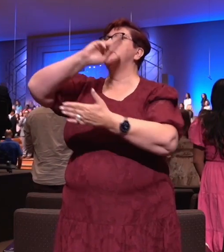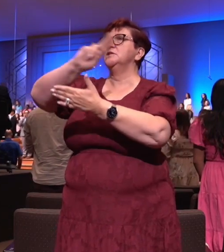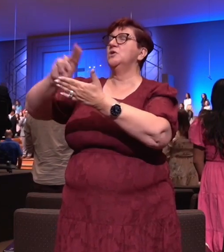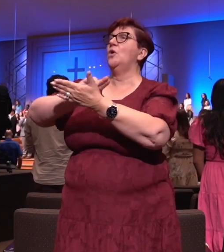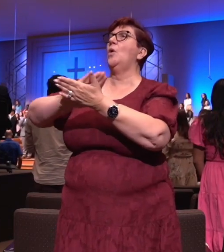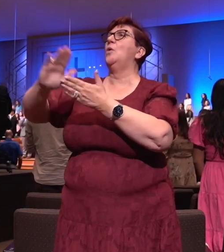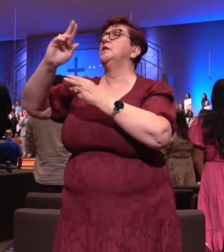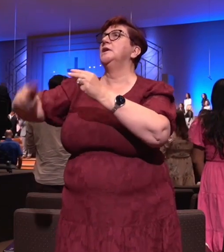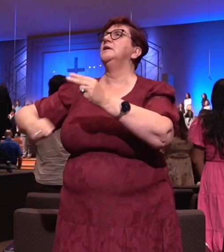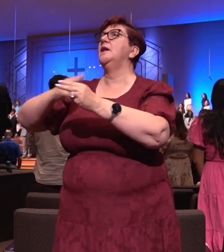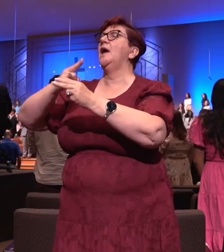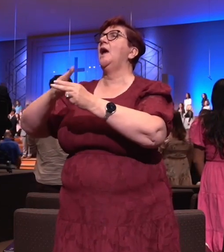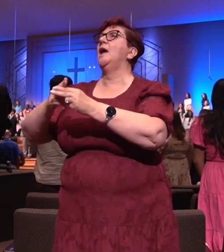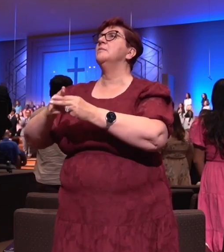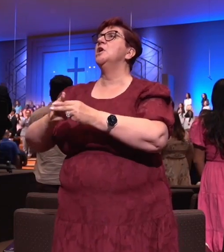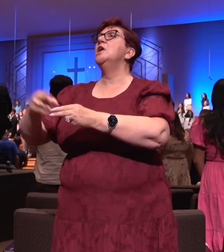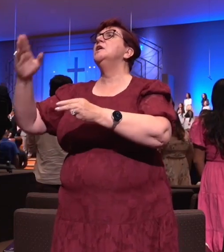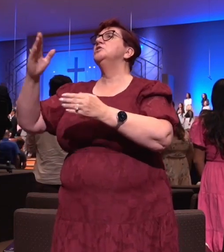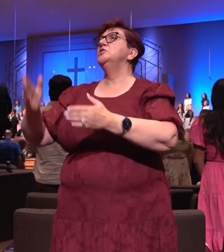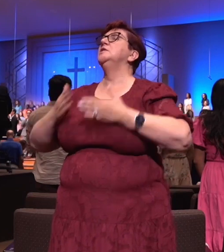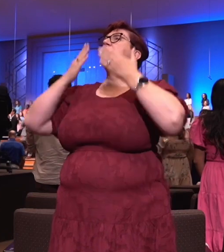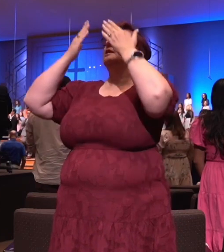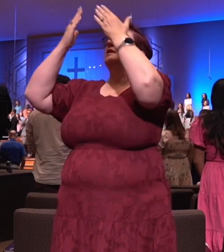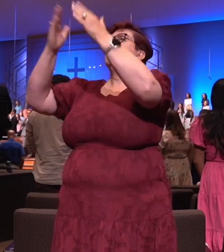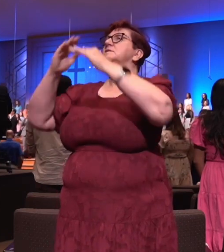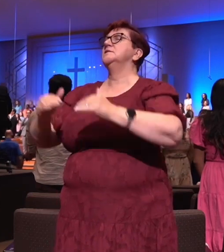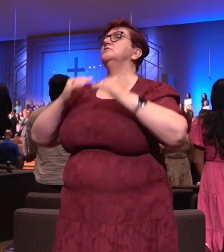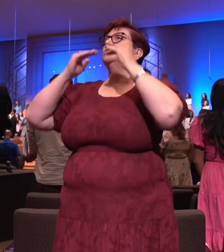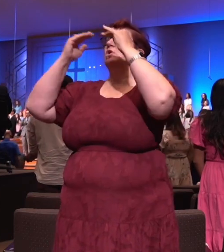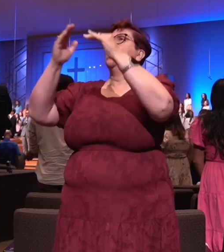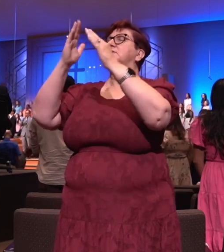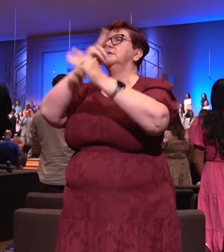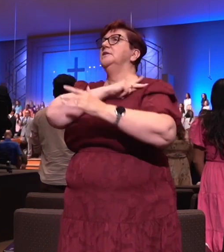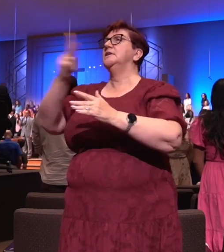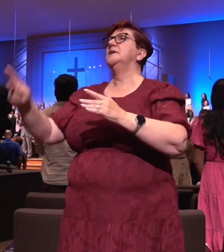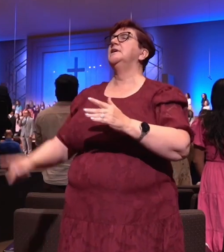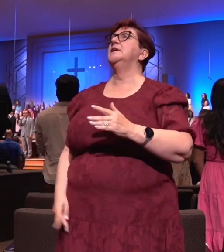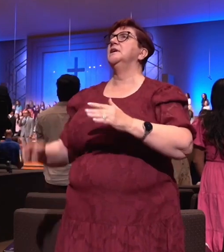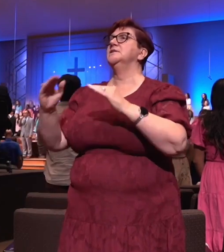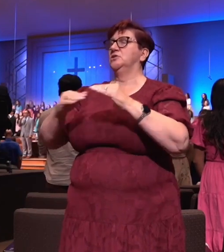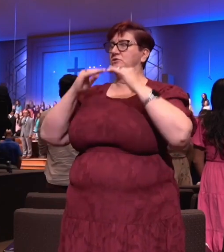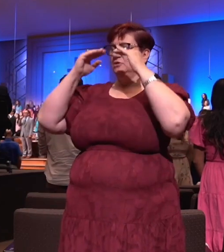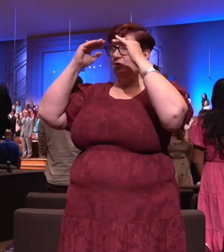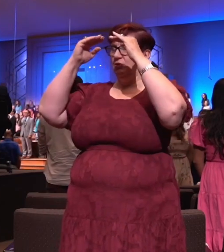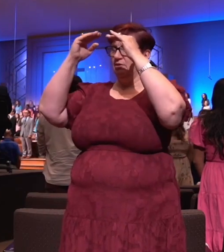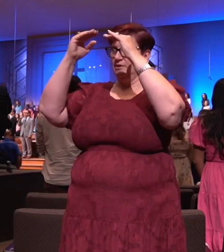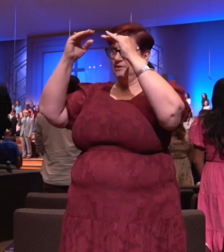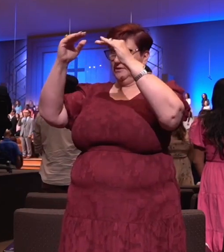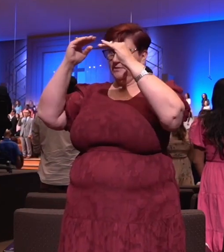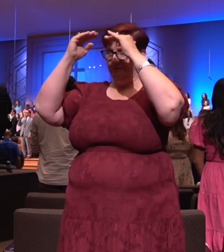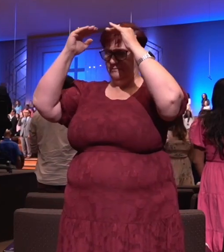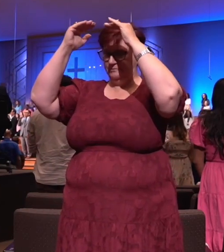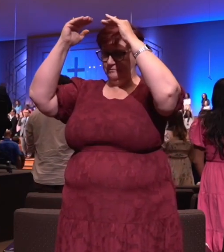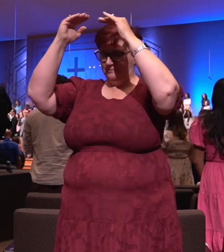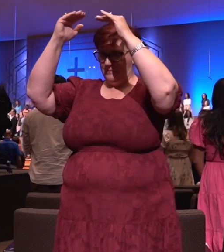name. He is exalted, the King is exalted on high,